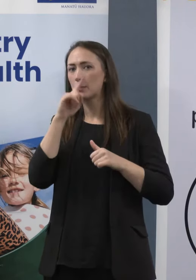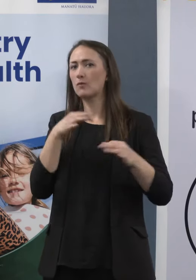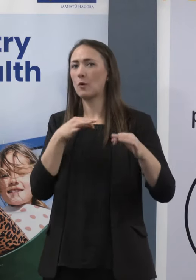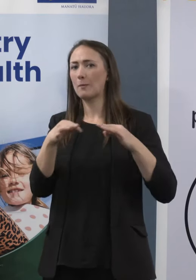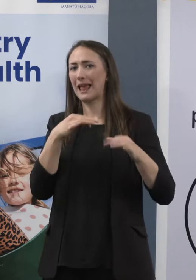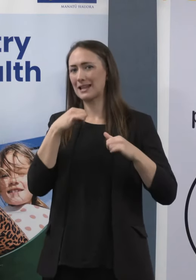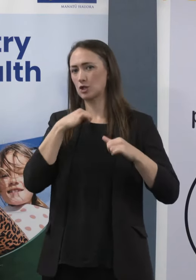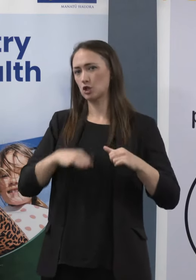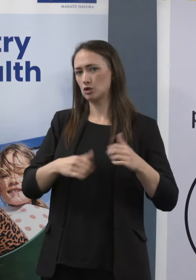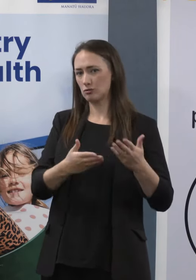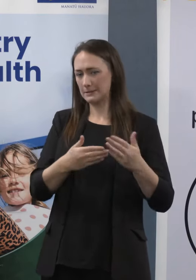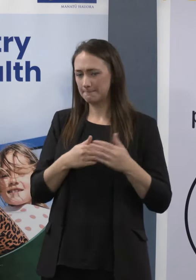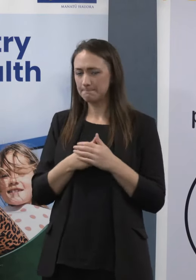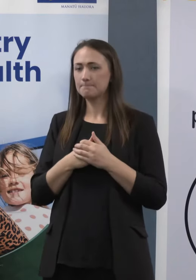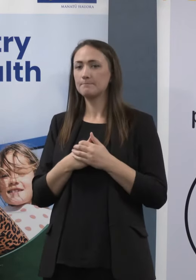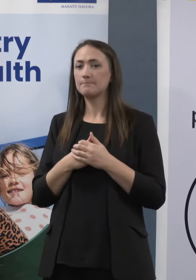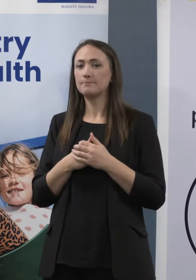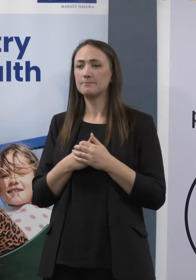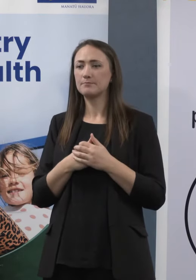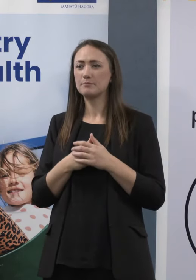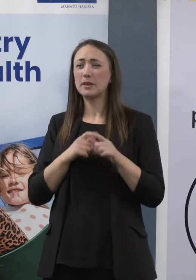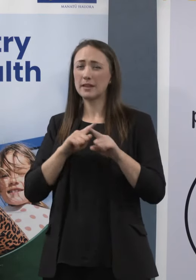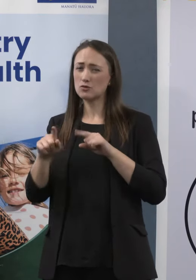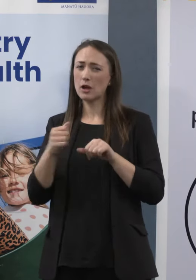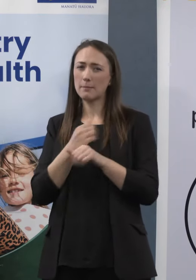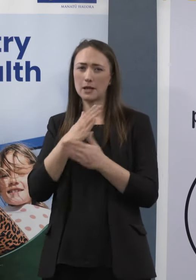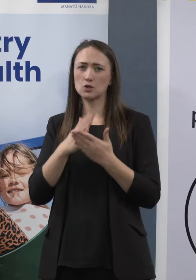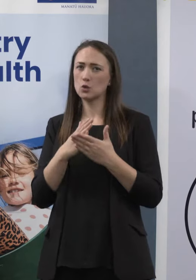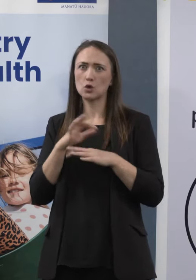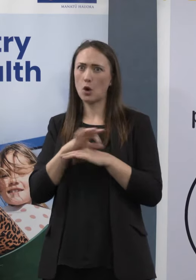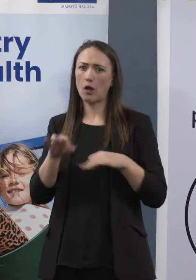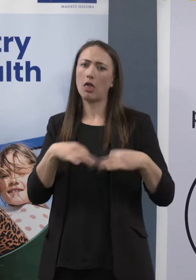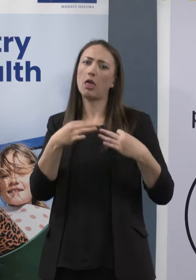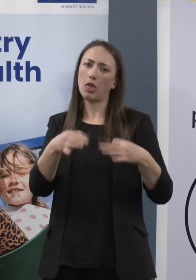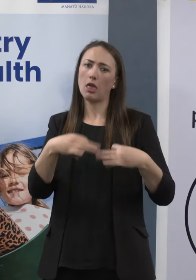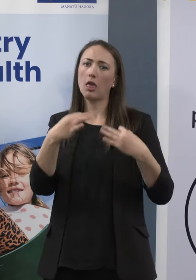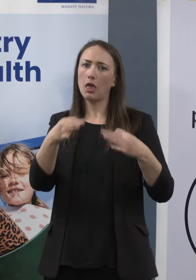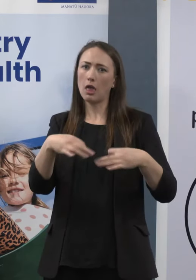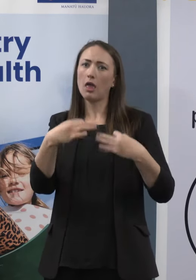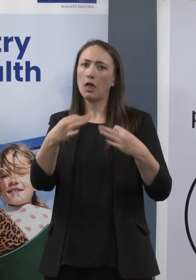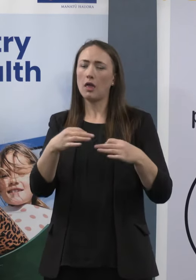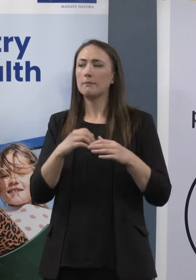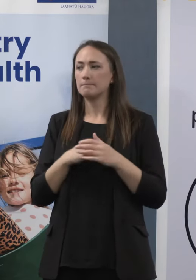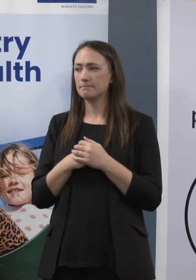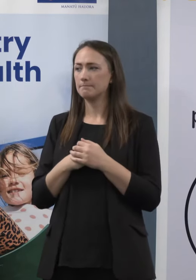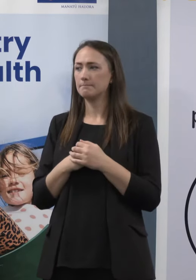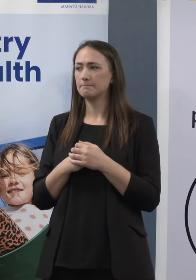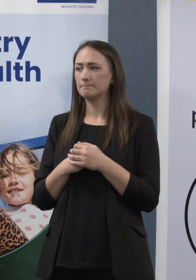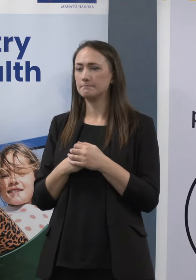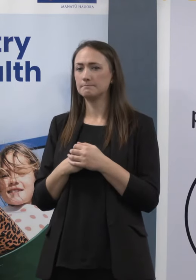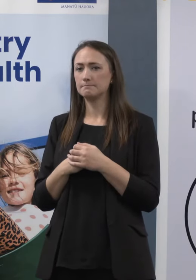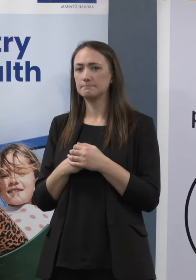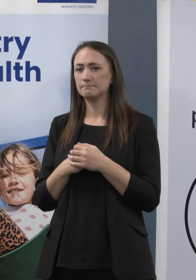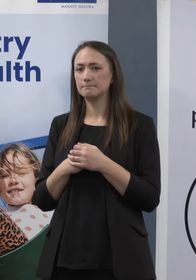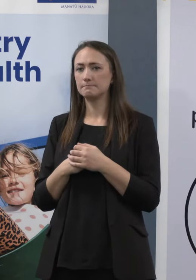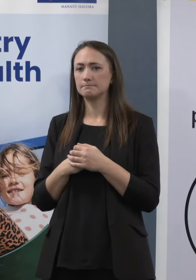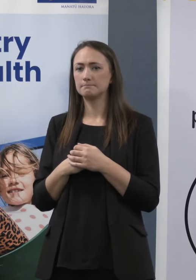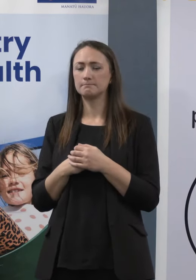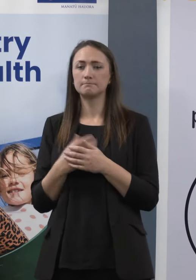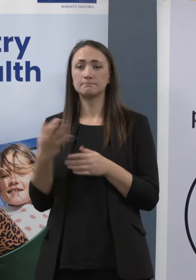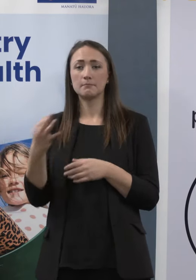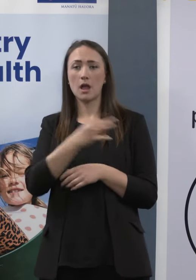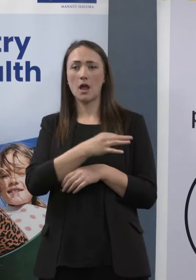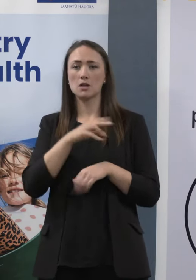planned care. They do that for a shorter period of time as possible, and then crank it up again. A question for Dr Ian Town, if possible. Can you give us an update on